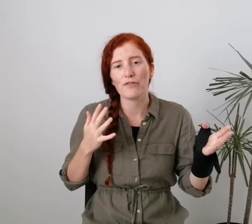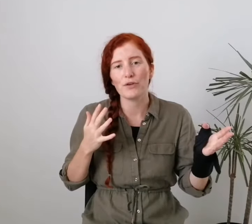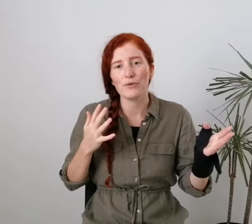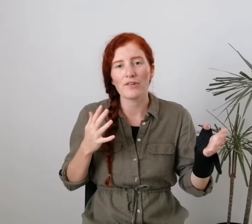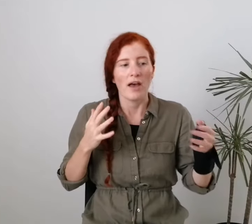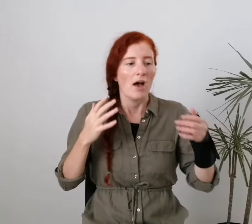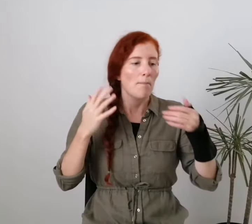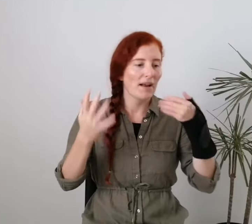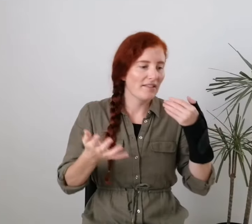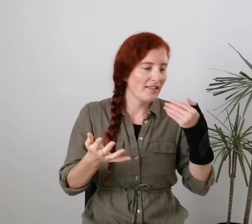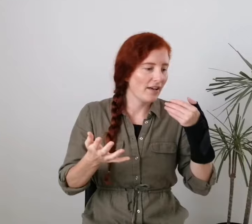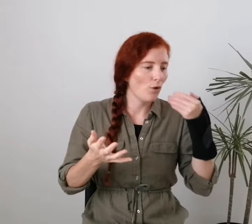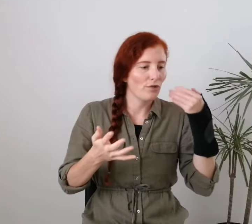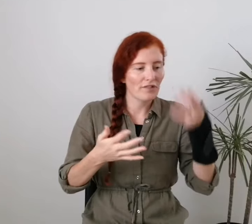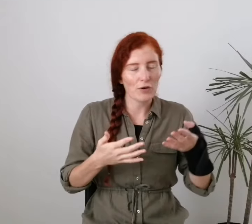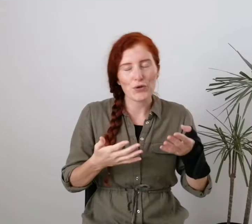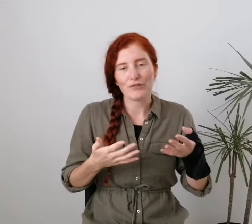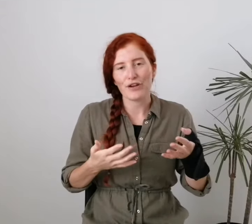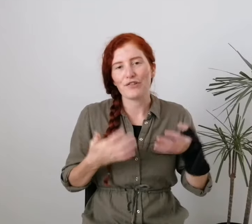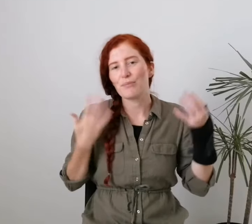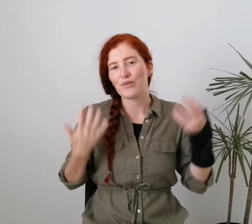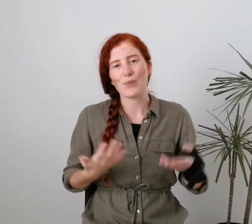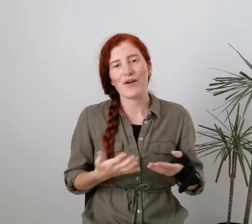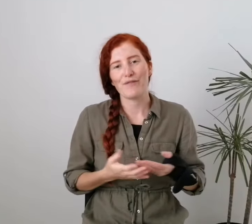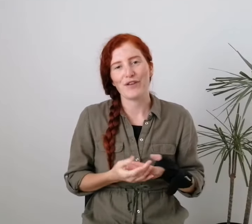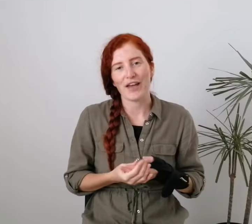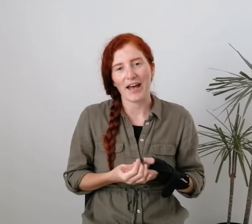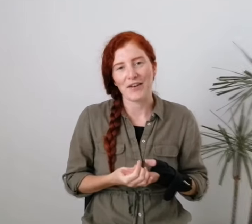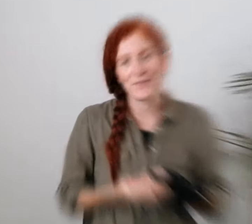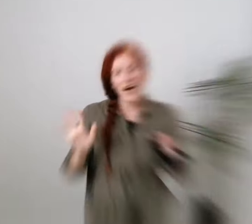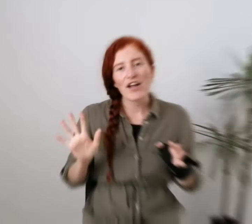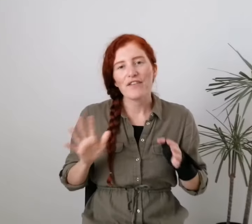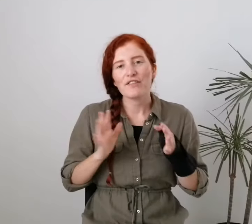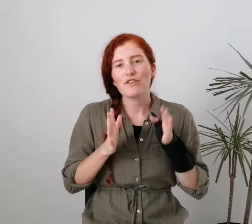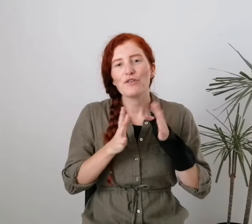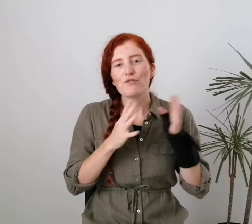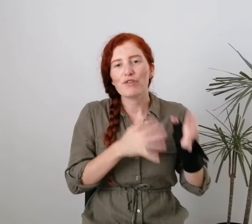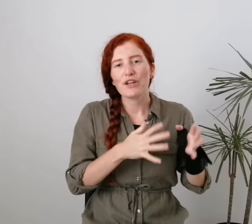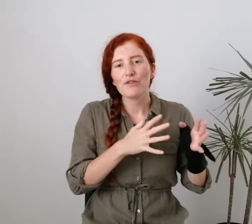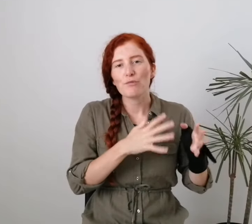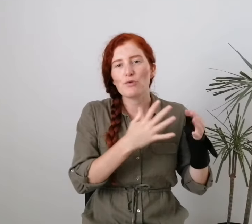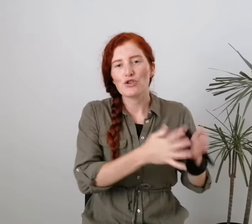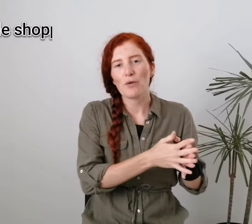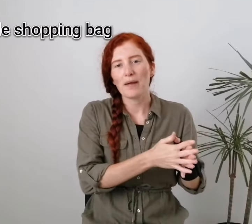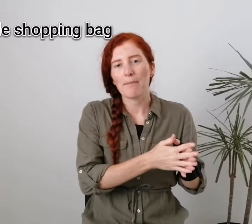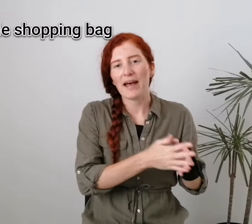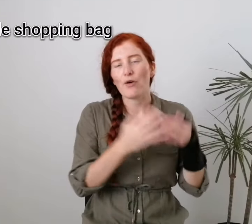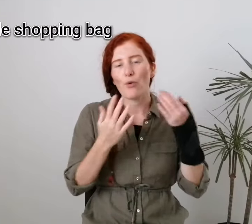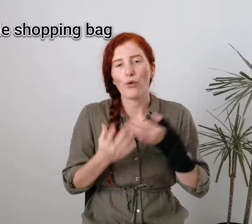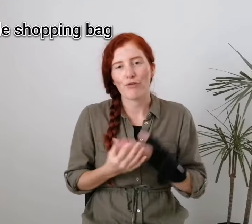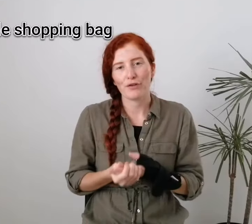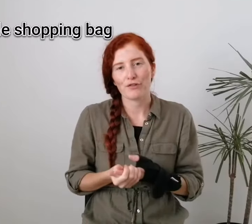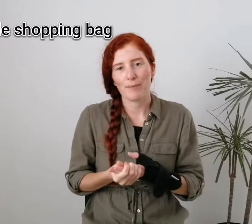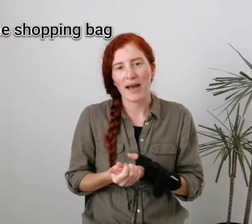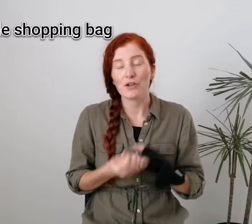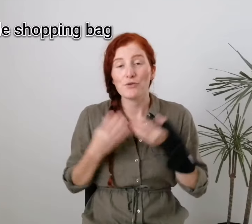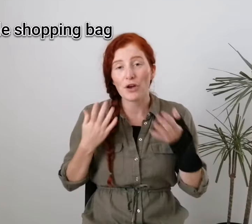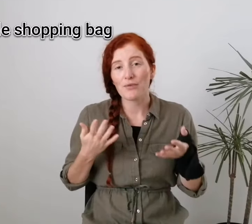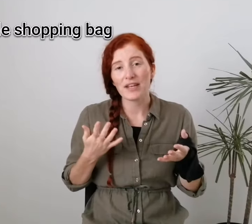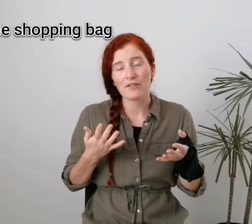refuse plastic or single-use items wherever you can. Five is to use a reusable shopping bag or grocery bag. You don't need